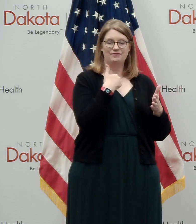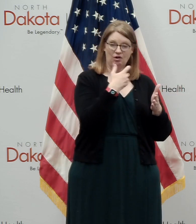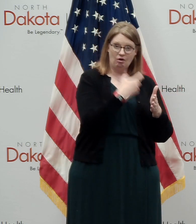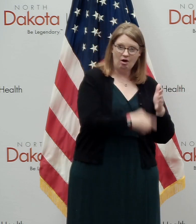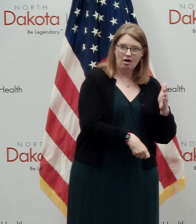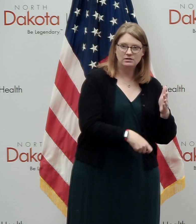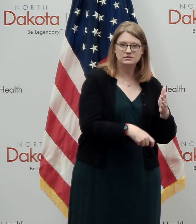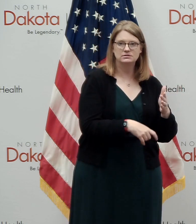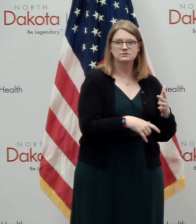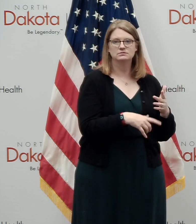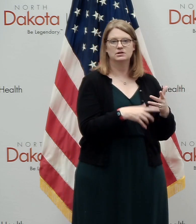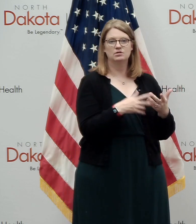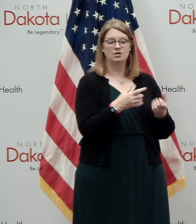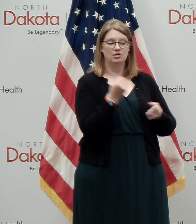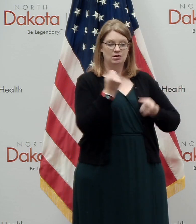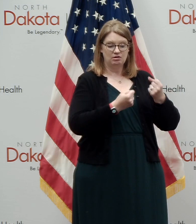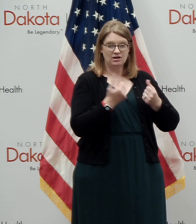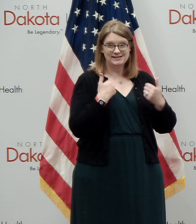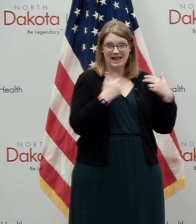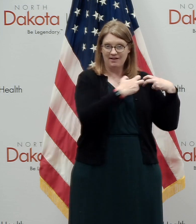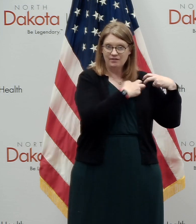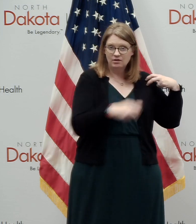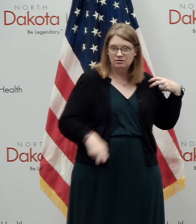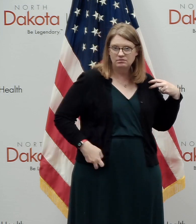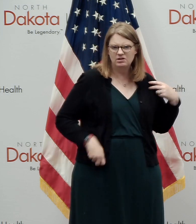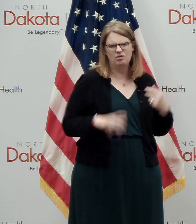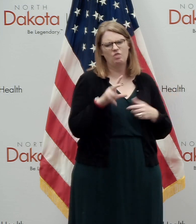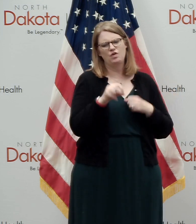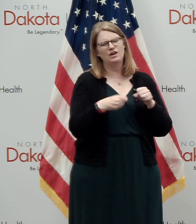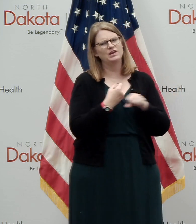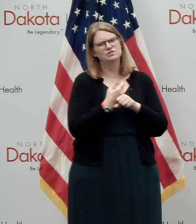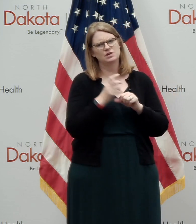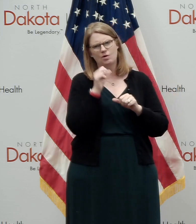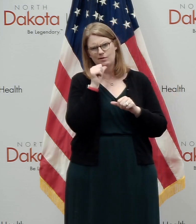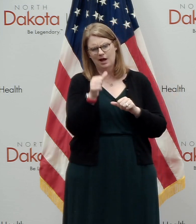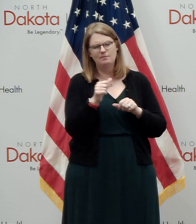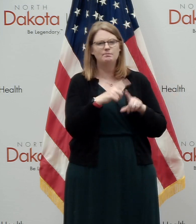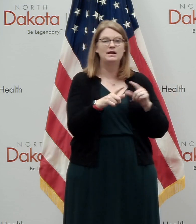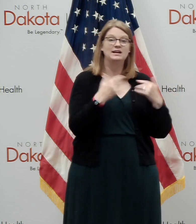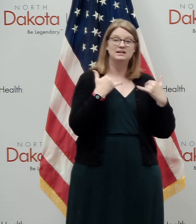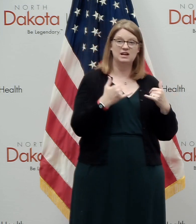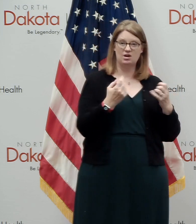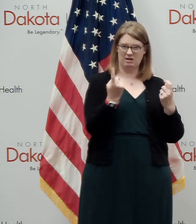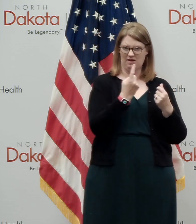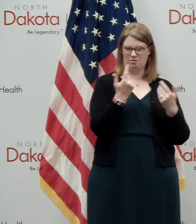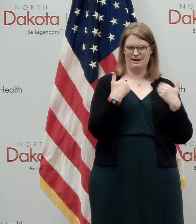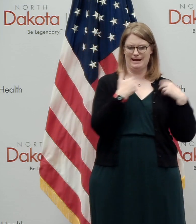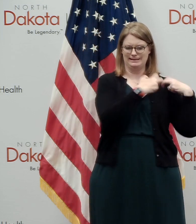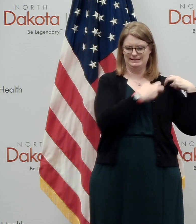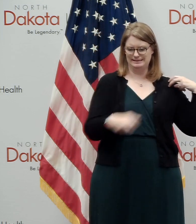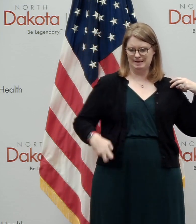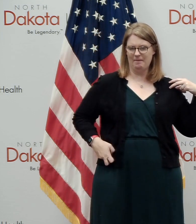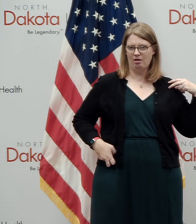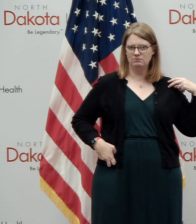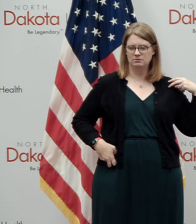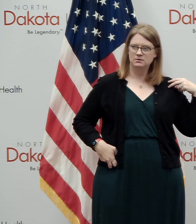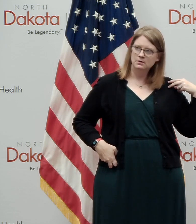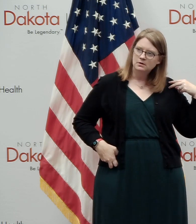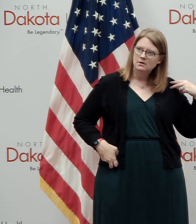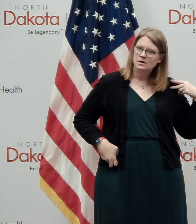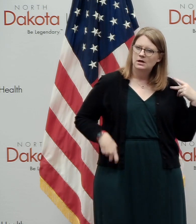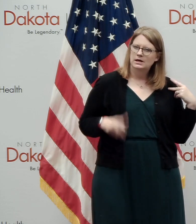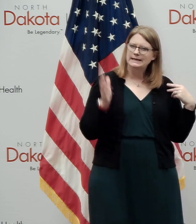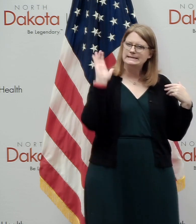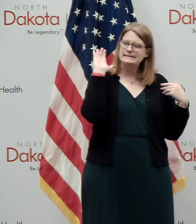does cars all come equipped with seatbelts? They didn't 30 years ago. mean, now they all have, they all have seatbelts. And so it seems to me like this is a